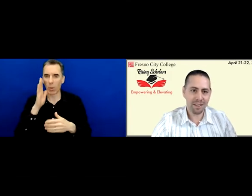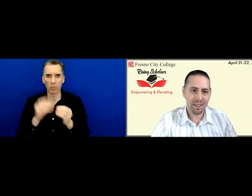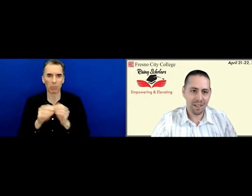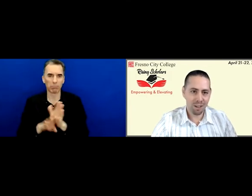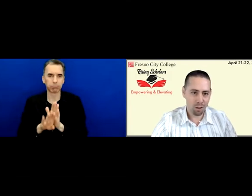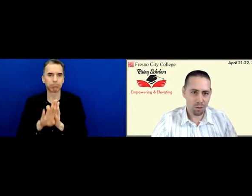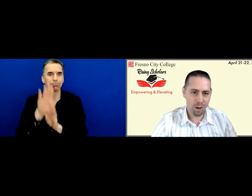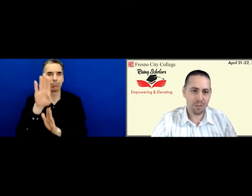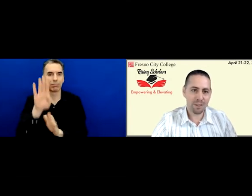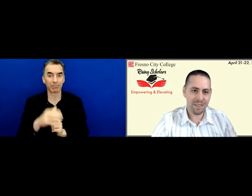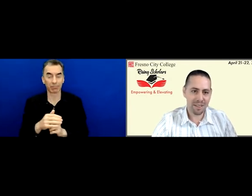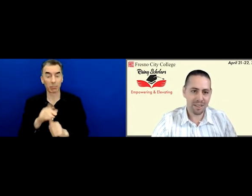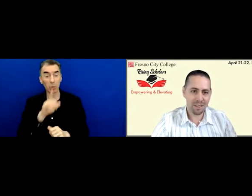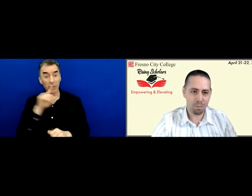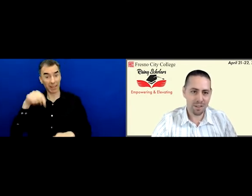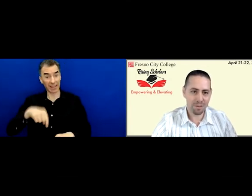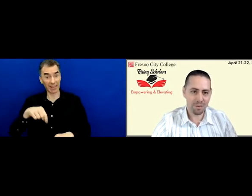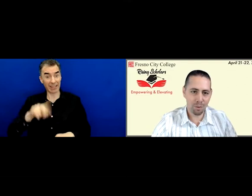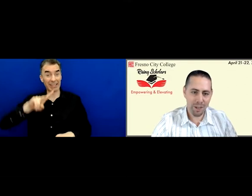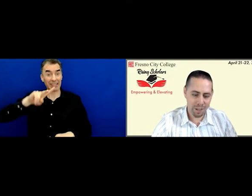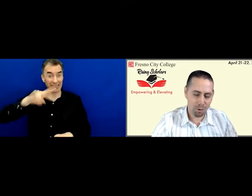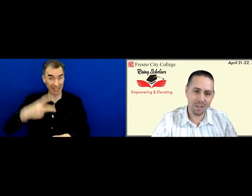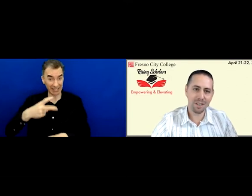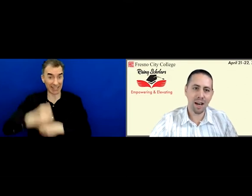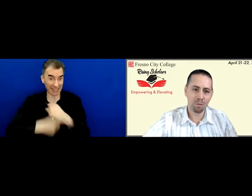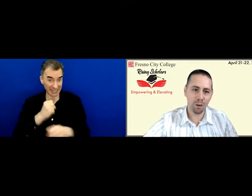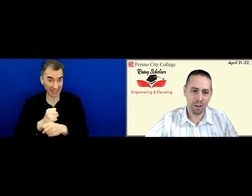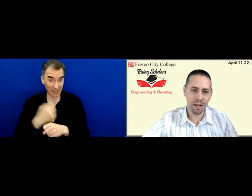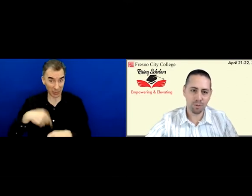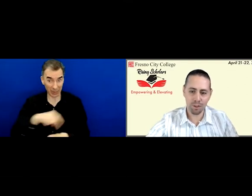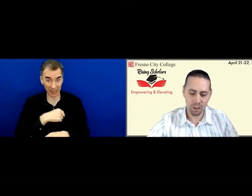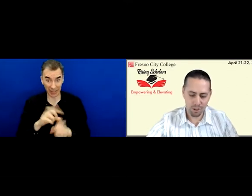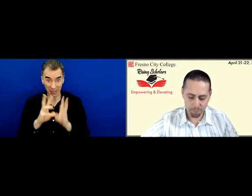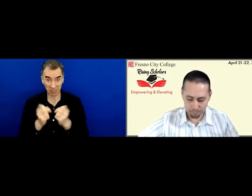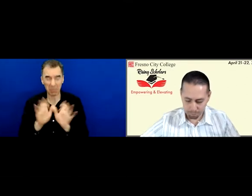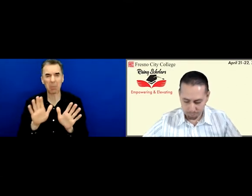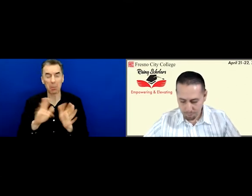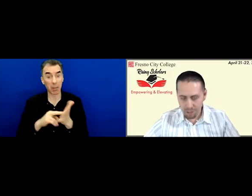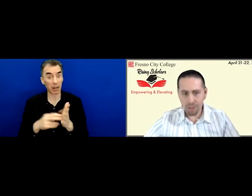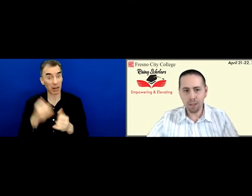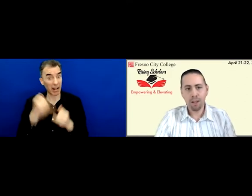inaugural, I'm sorry, the second symposium, we will continue to have them over the next few years.